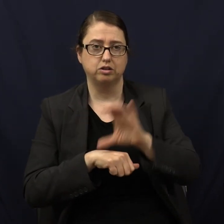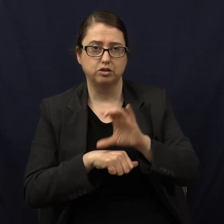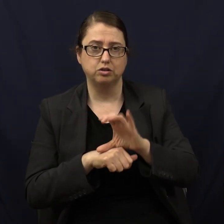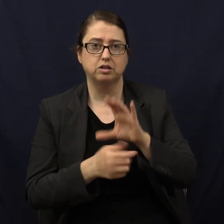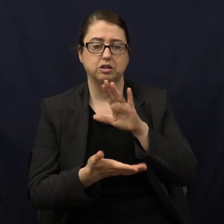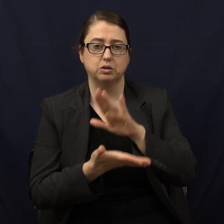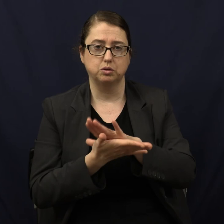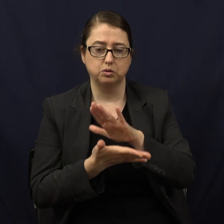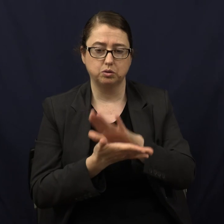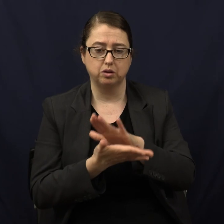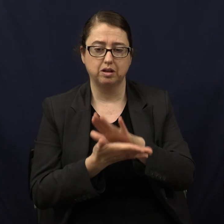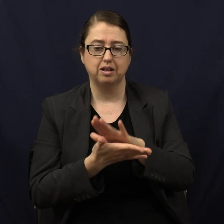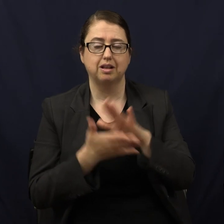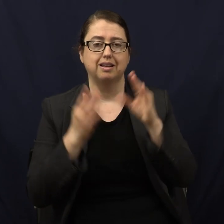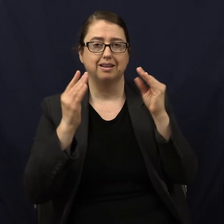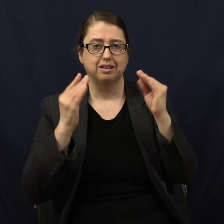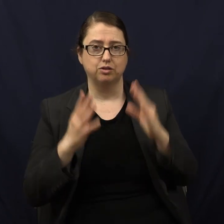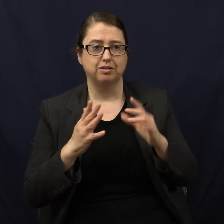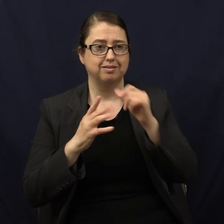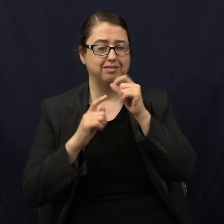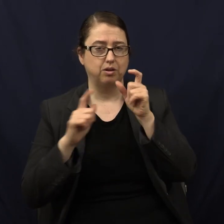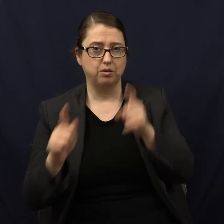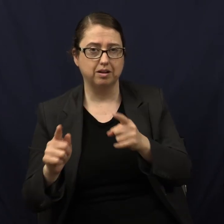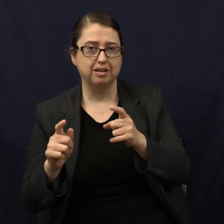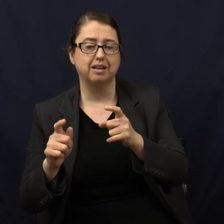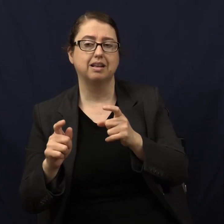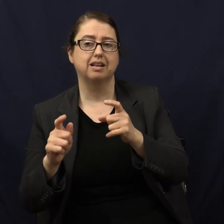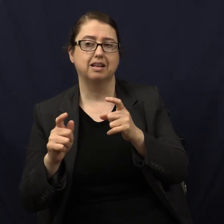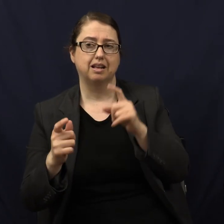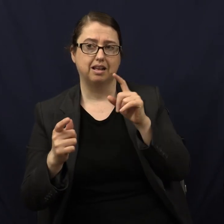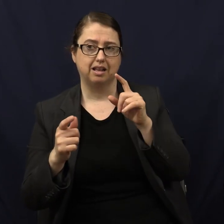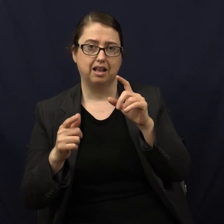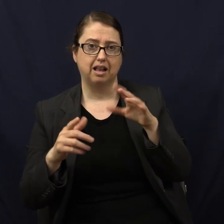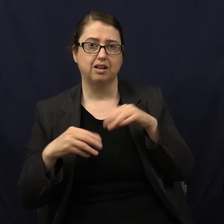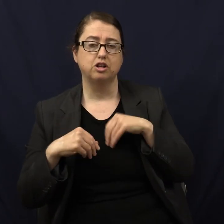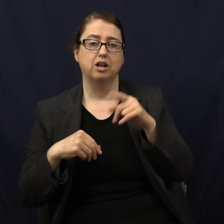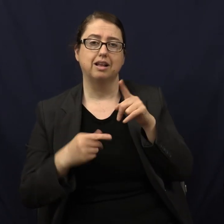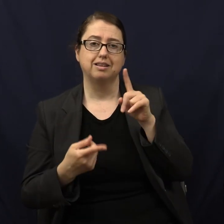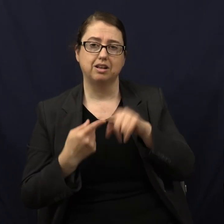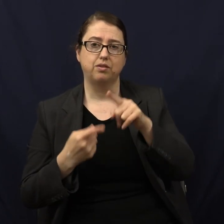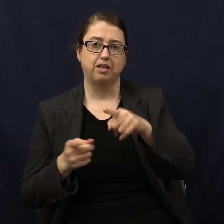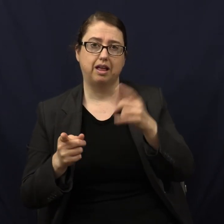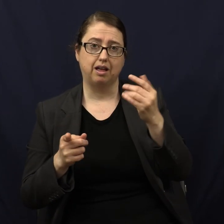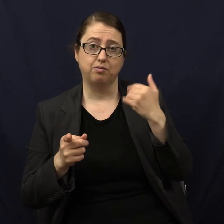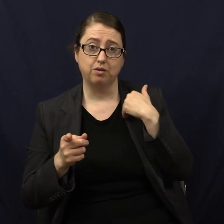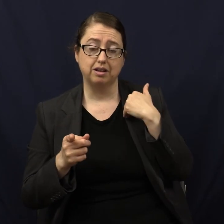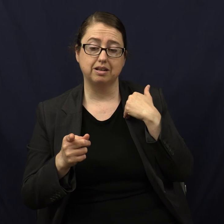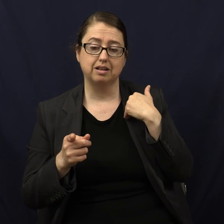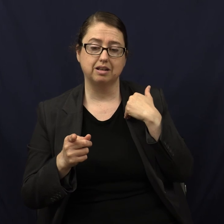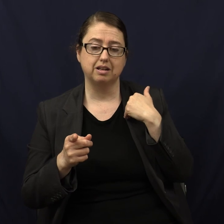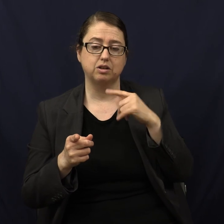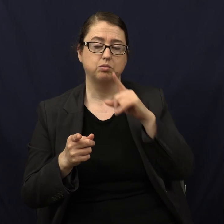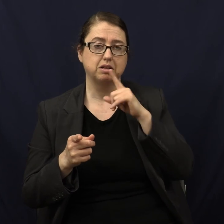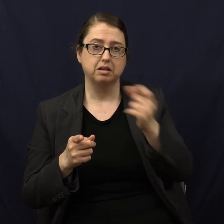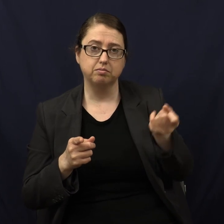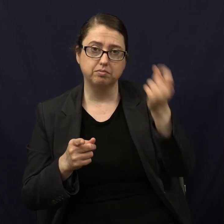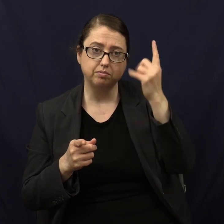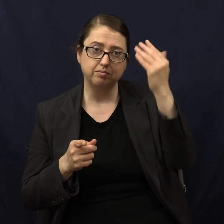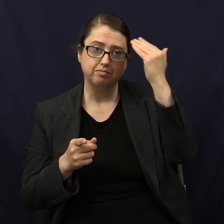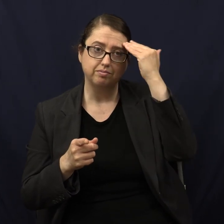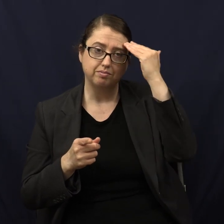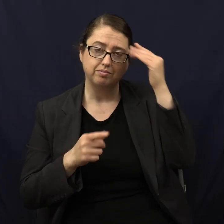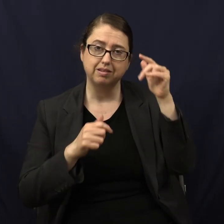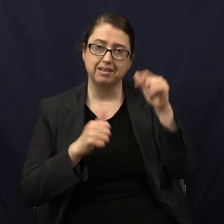school. Neither principal nor teacher should be entrusted with the education of the youth until they have what kind of knowledge? A practical knowledge